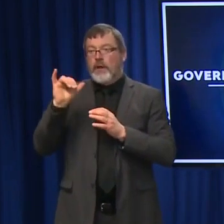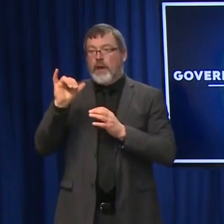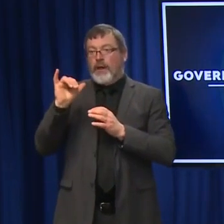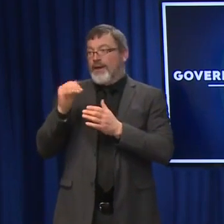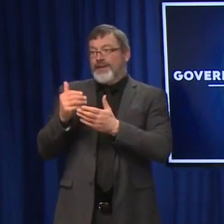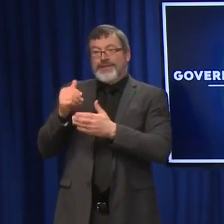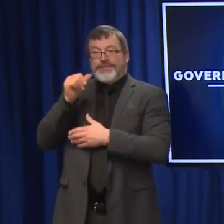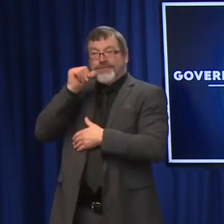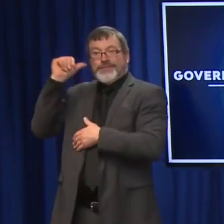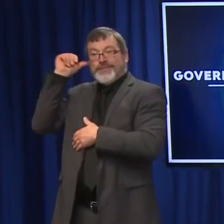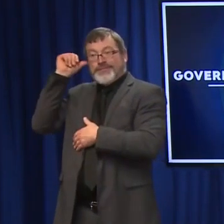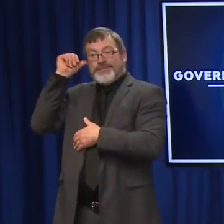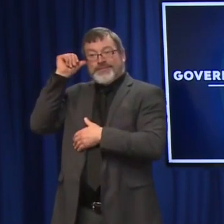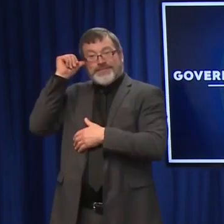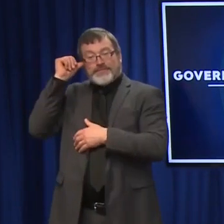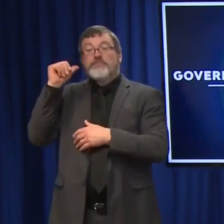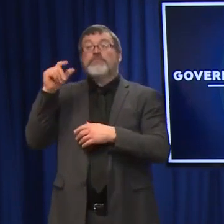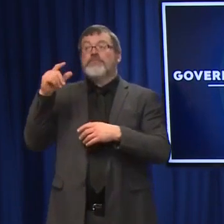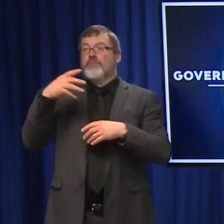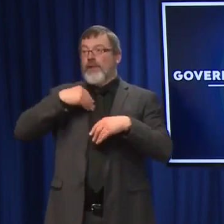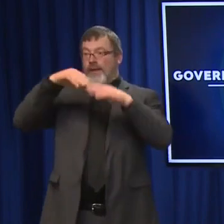federal government in terms of opportunity.